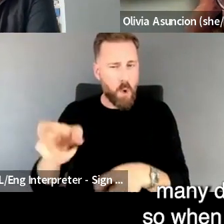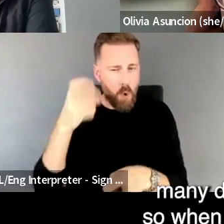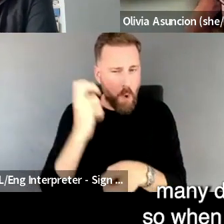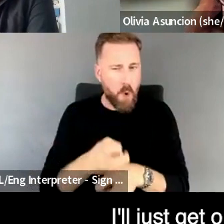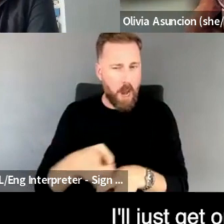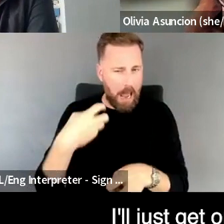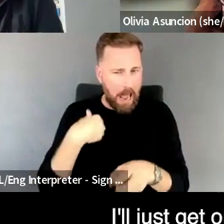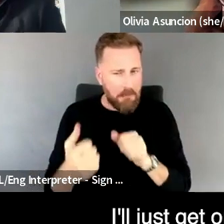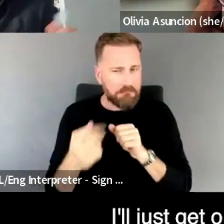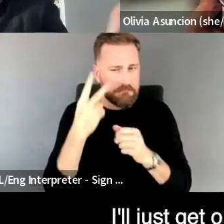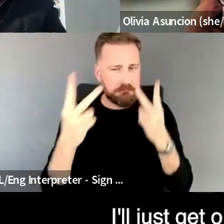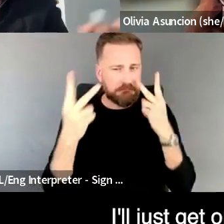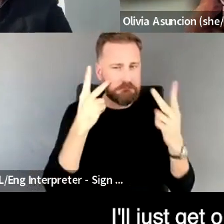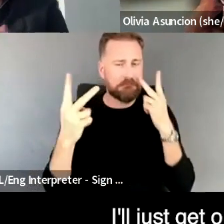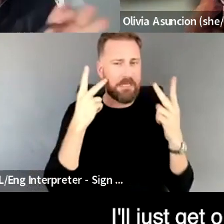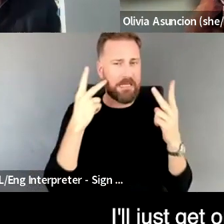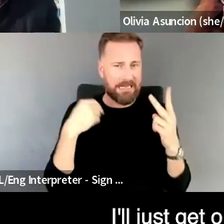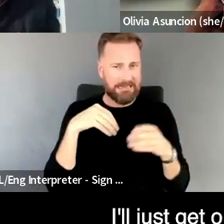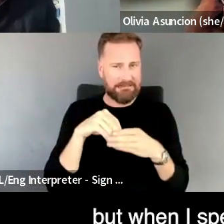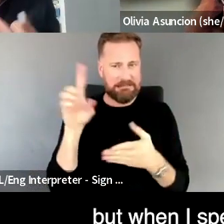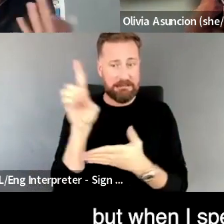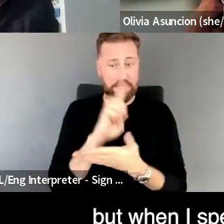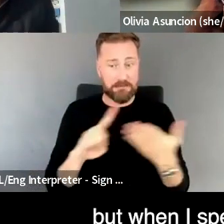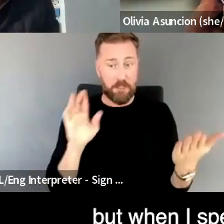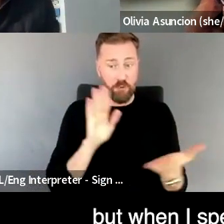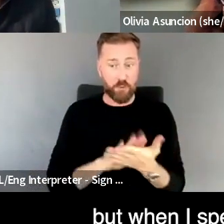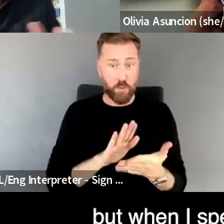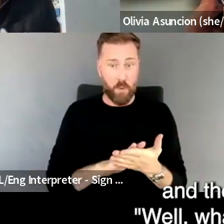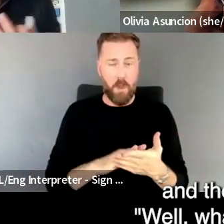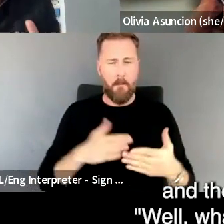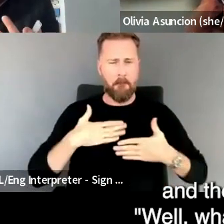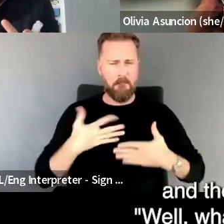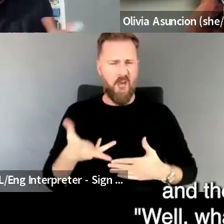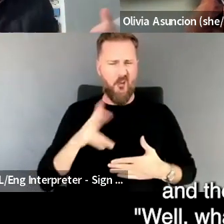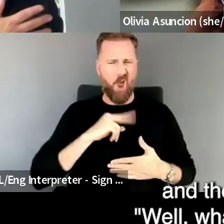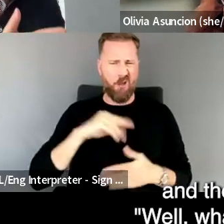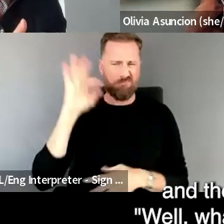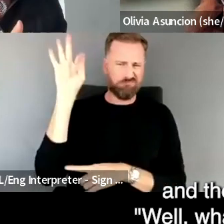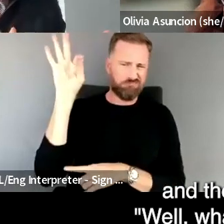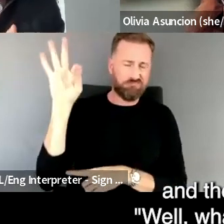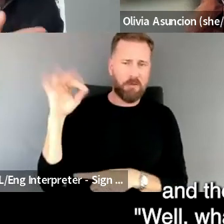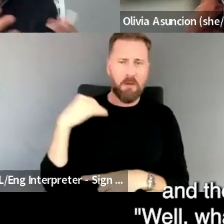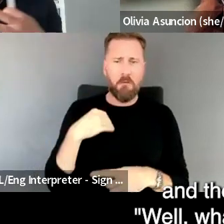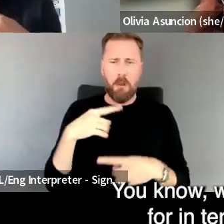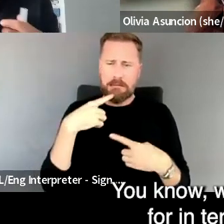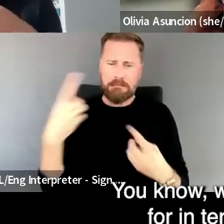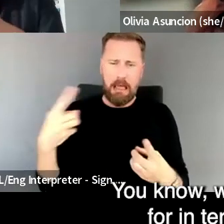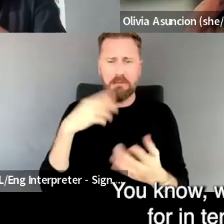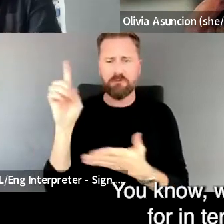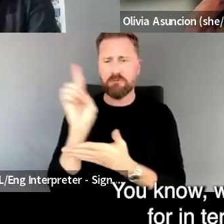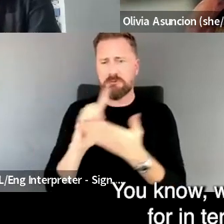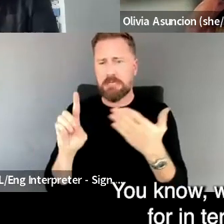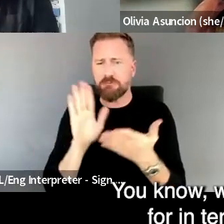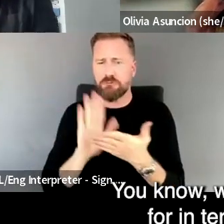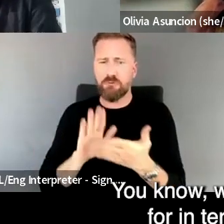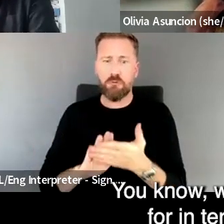when, so when design schools, I'll just get on my own soapbox. But when I speak at design schools and they ask us like, well, what should we do? You know, who should we